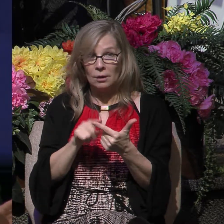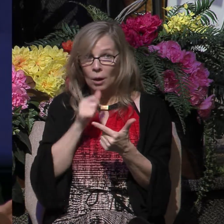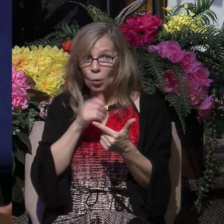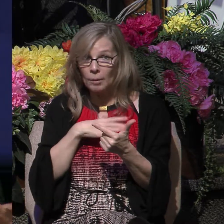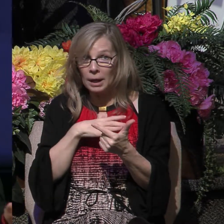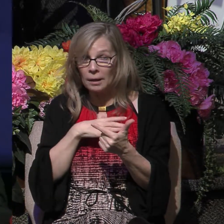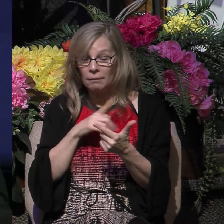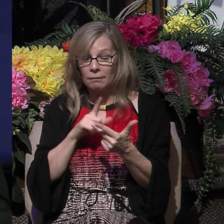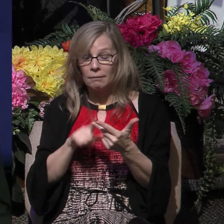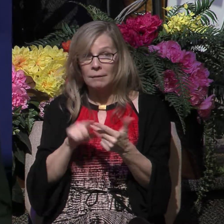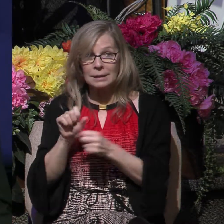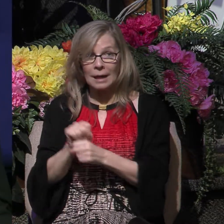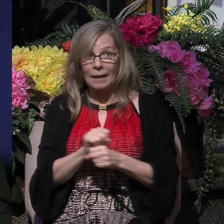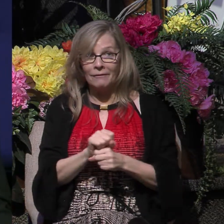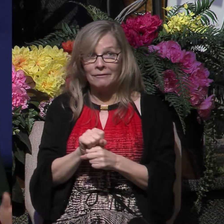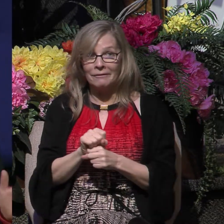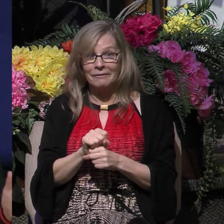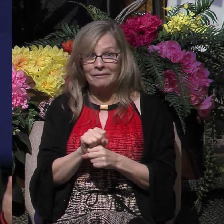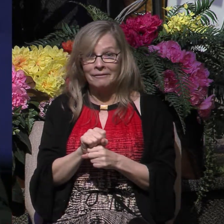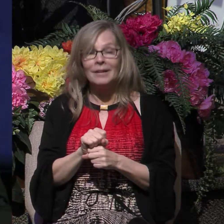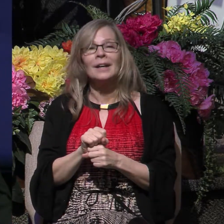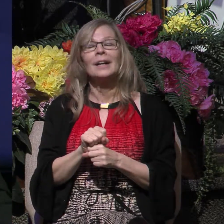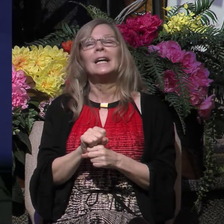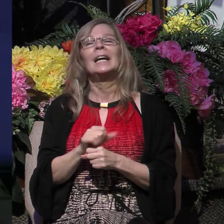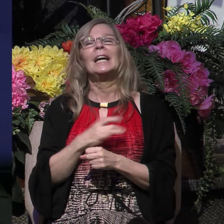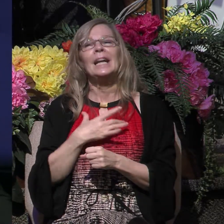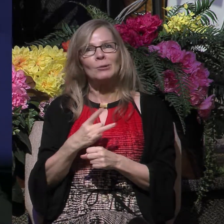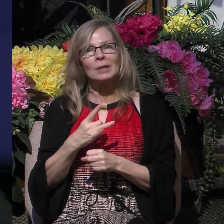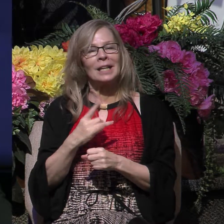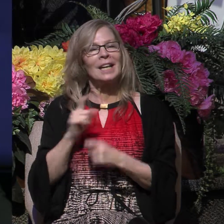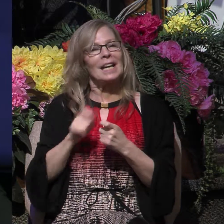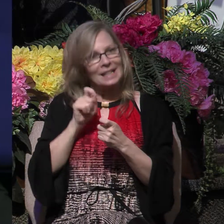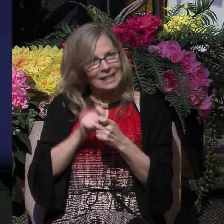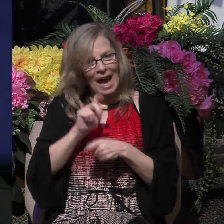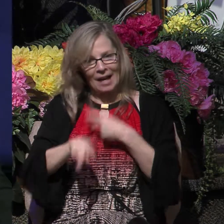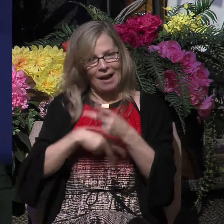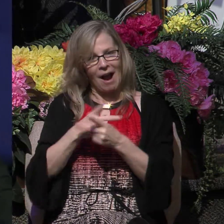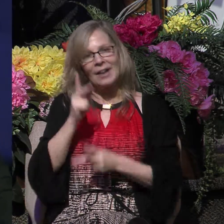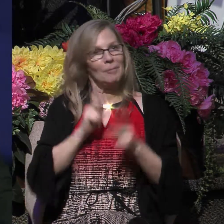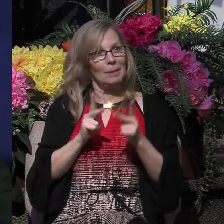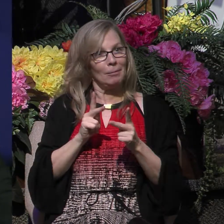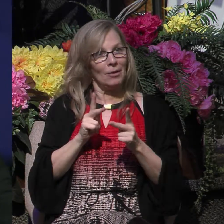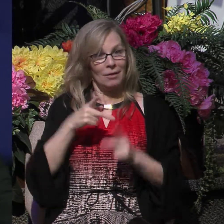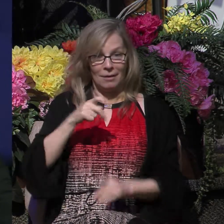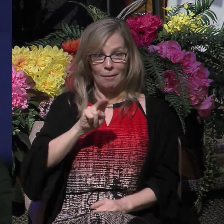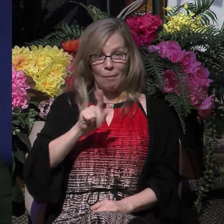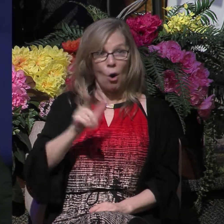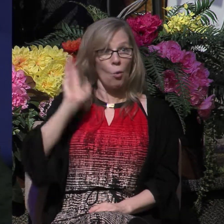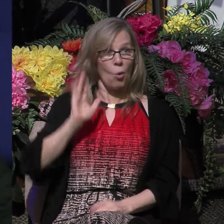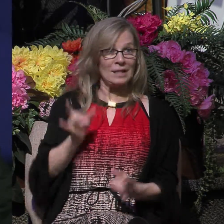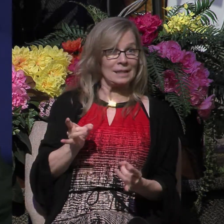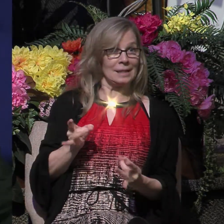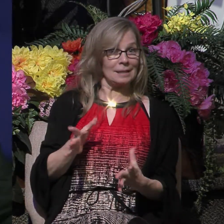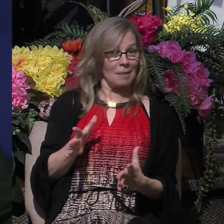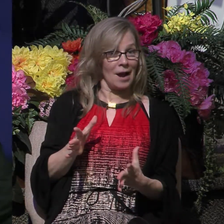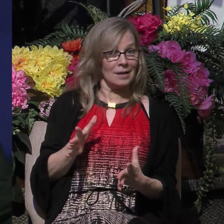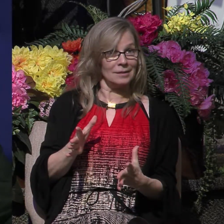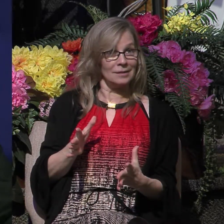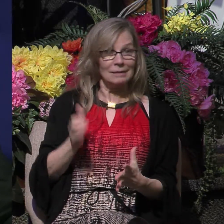and a slave. The exact kinds of people that Paul once despised, and each day thanked God that he hadn't